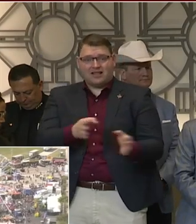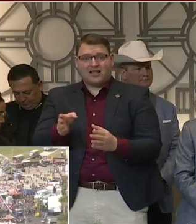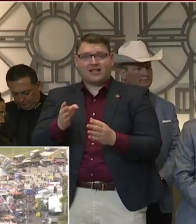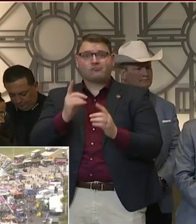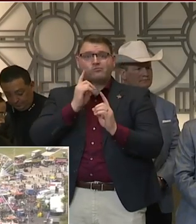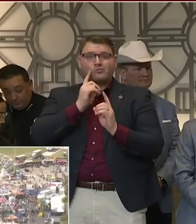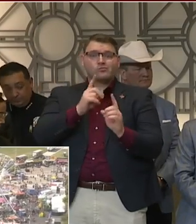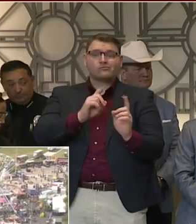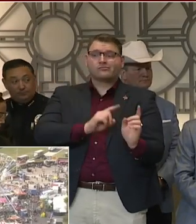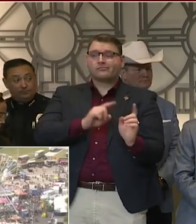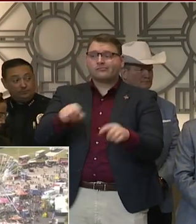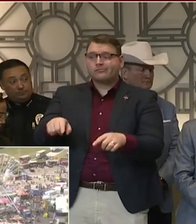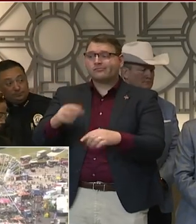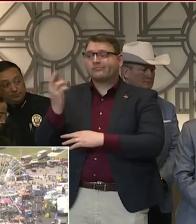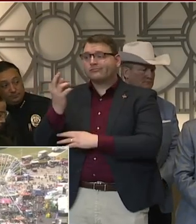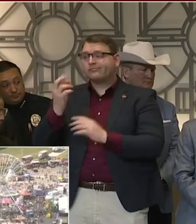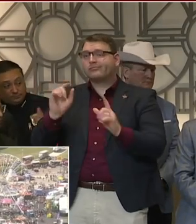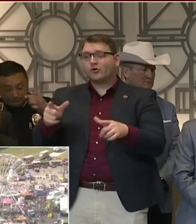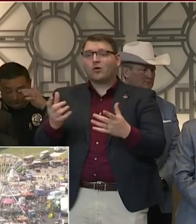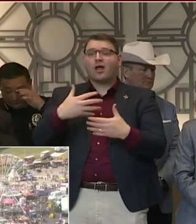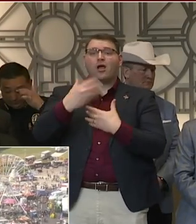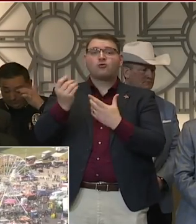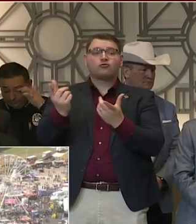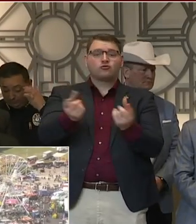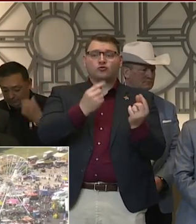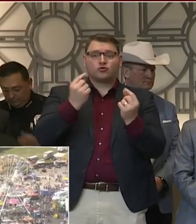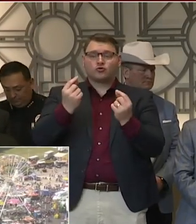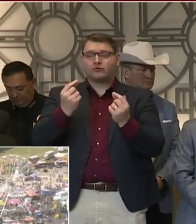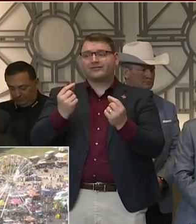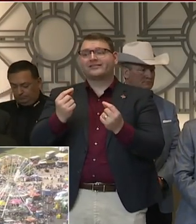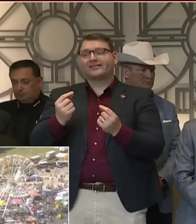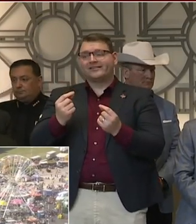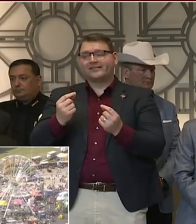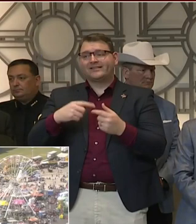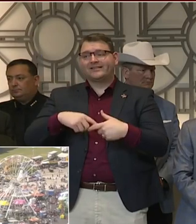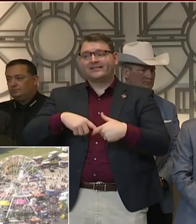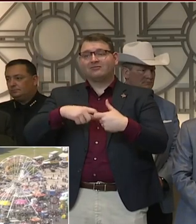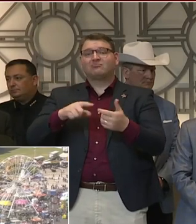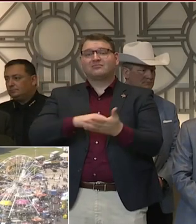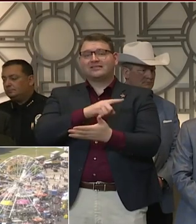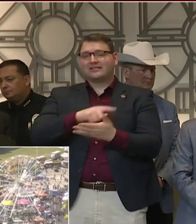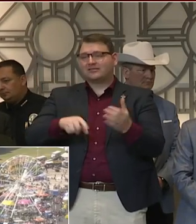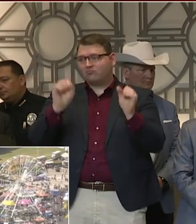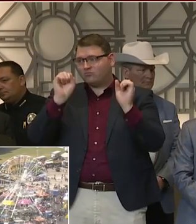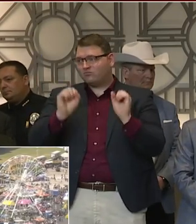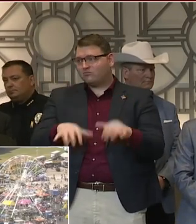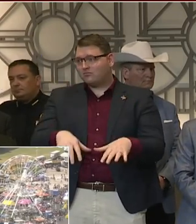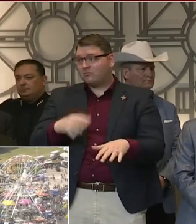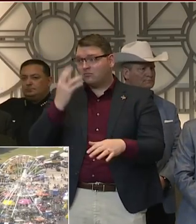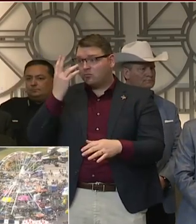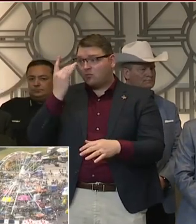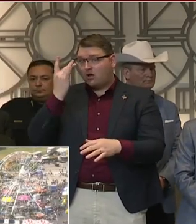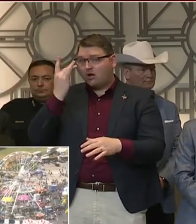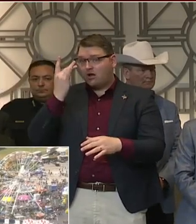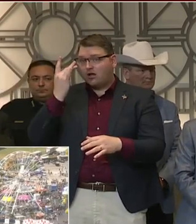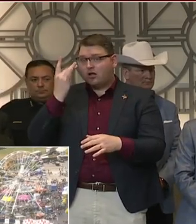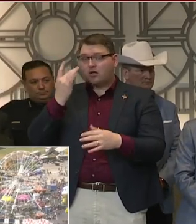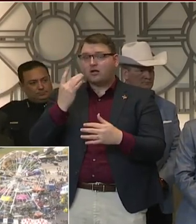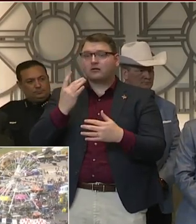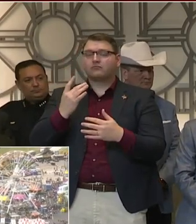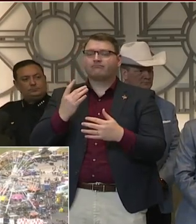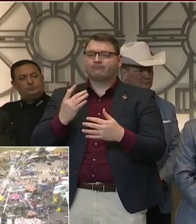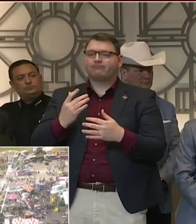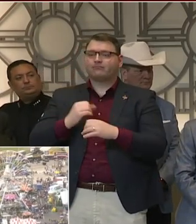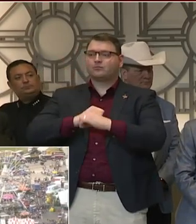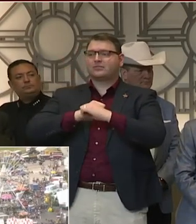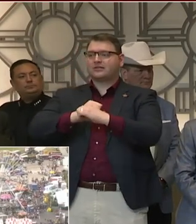we also recognize at the end of the day, the number one priority for all of us is to protect our community, the health and well-being,